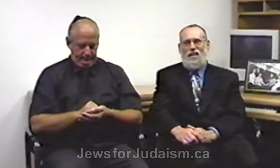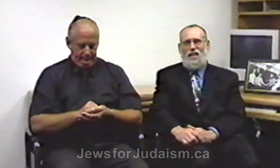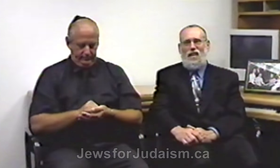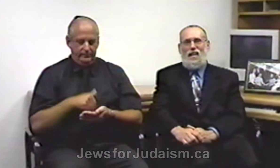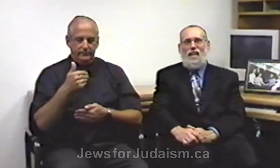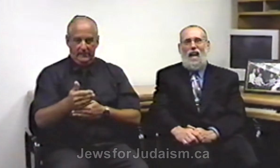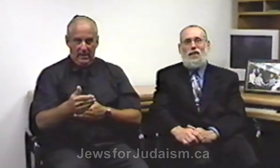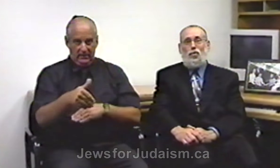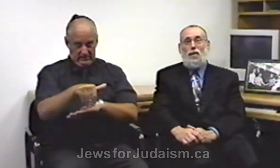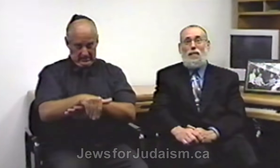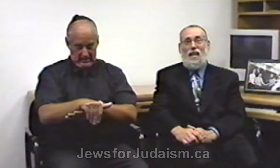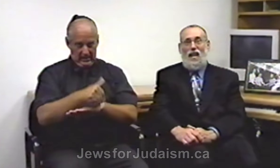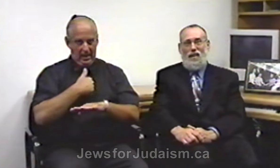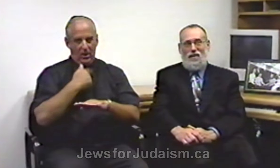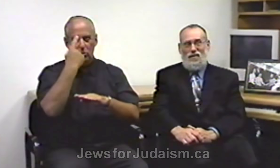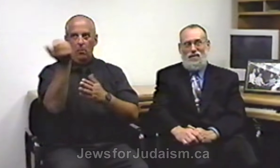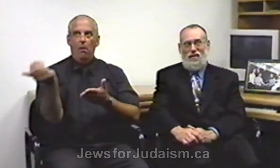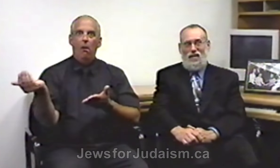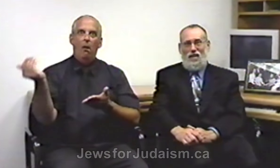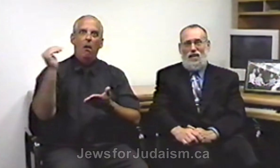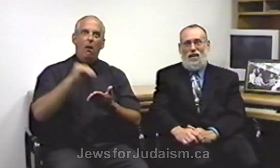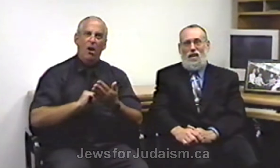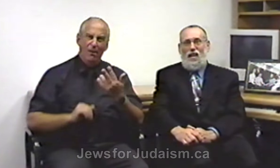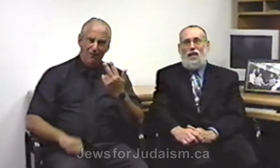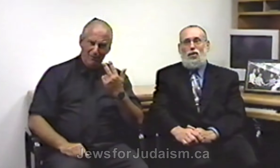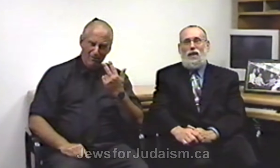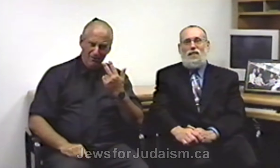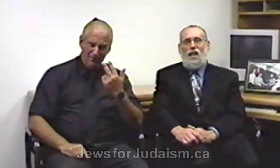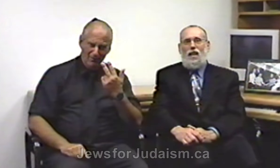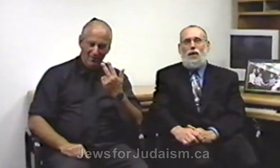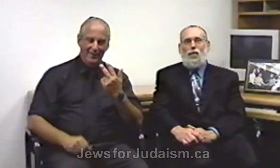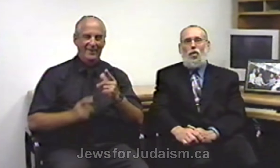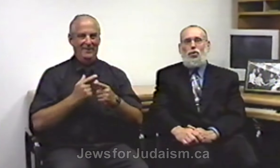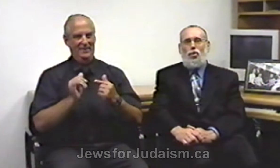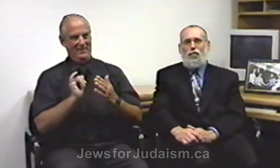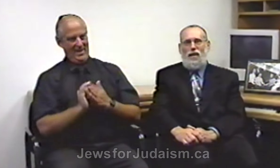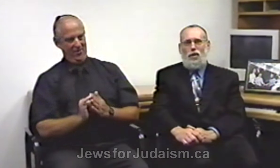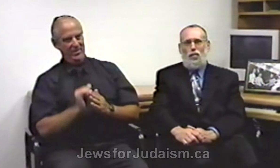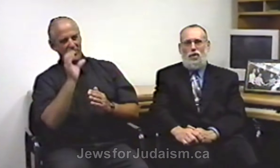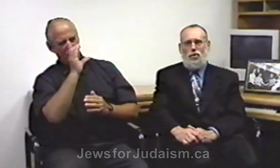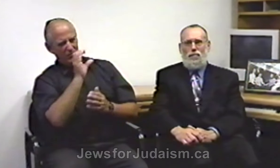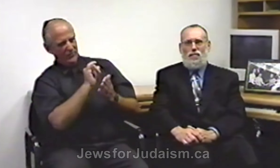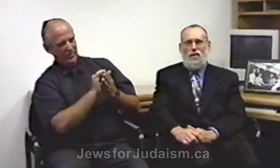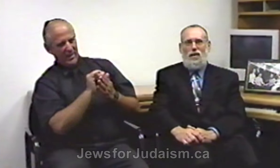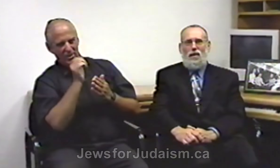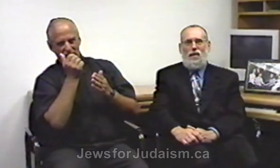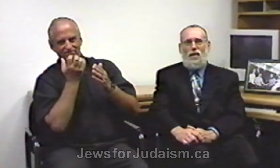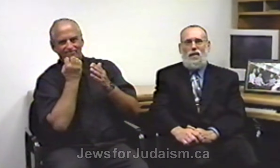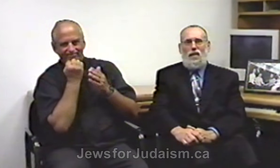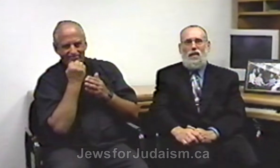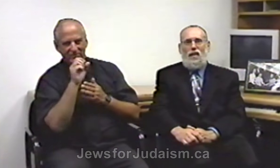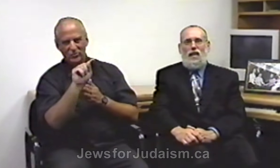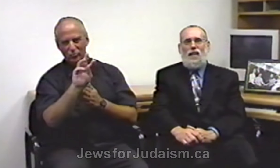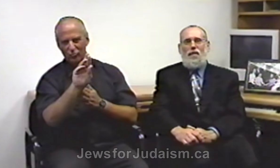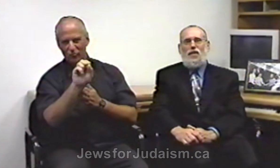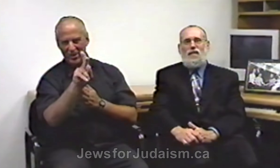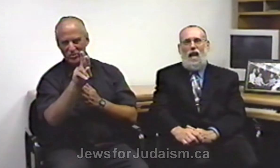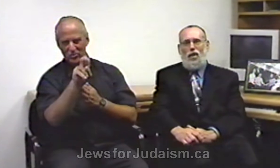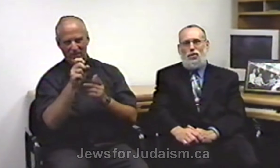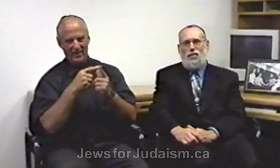he had the dream again so he decided he would go look for that treasure he left his house